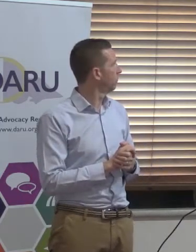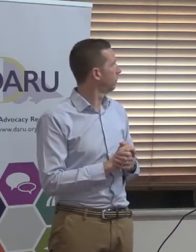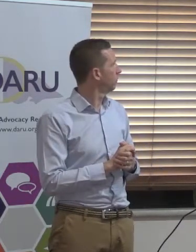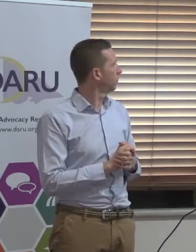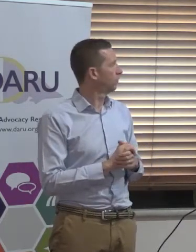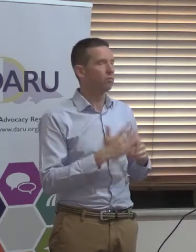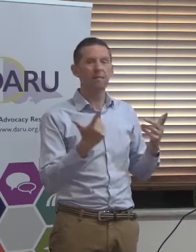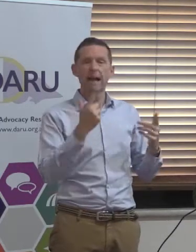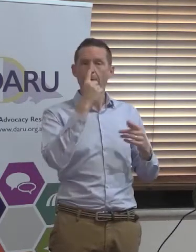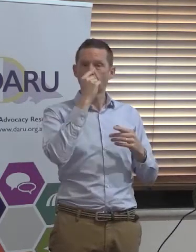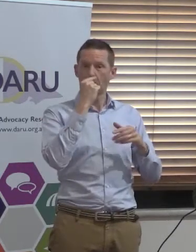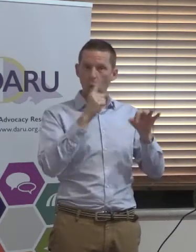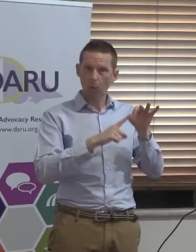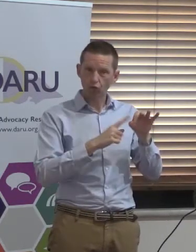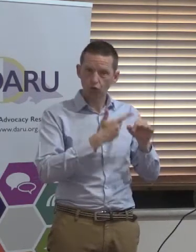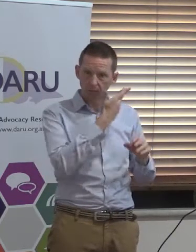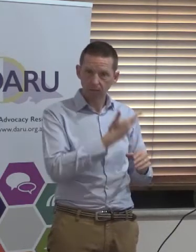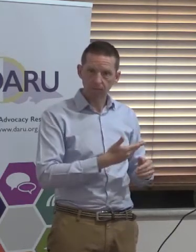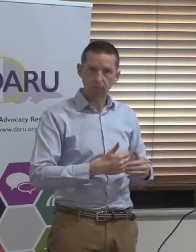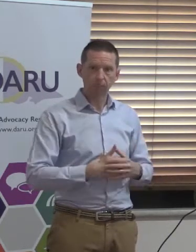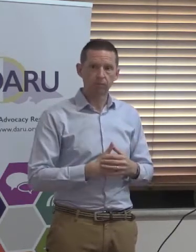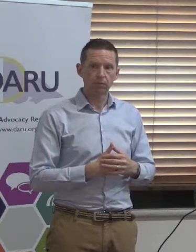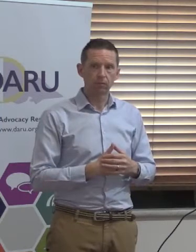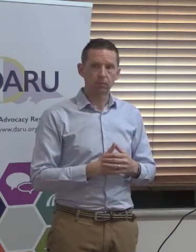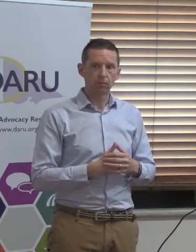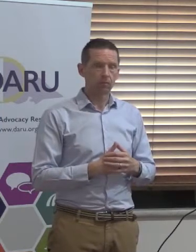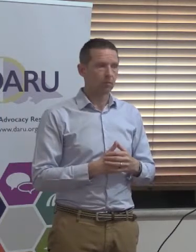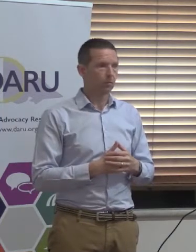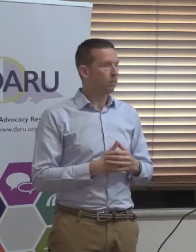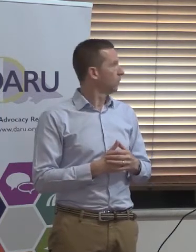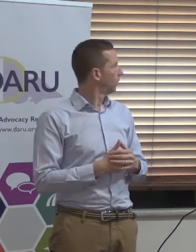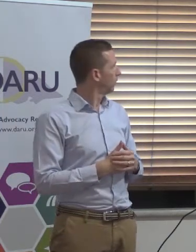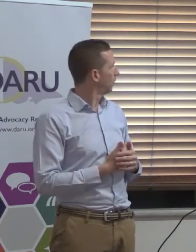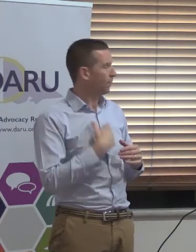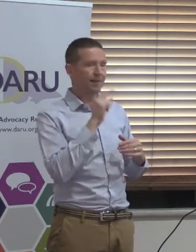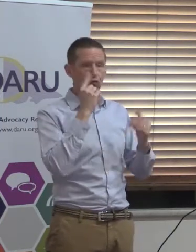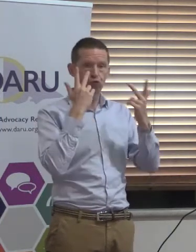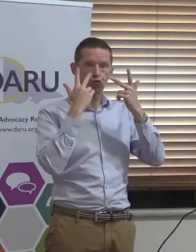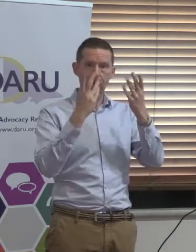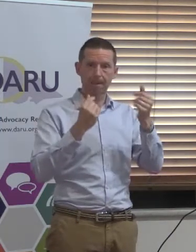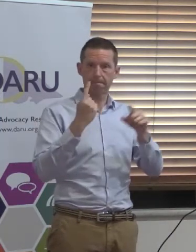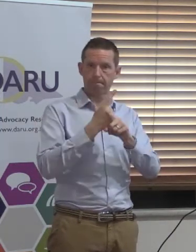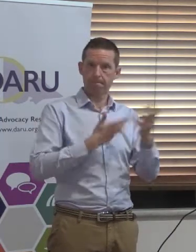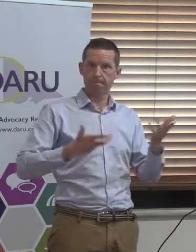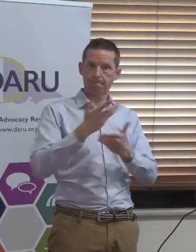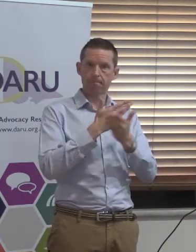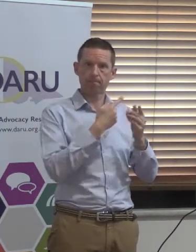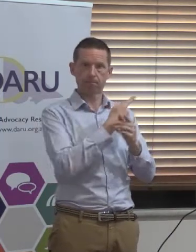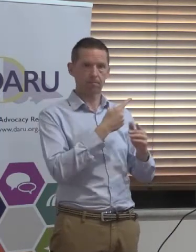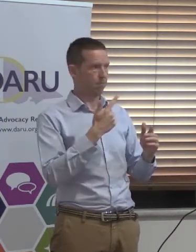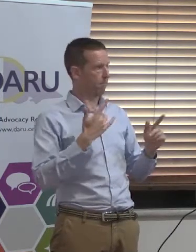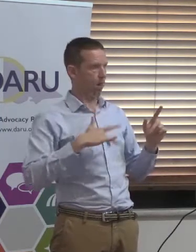Eligibility questions. But in practice, I can show you some discussion in real life, if you like.